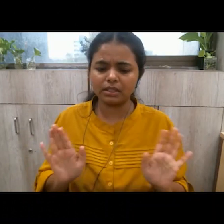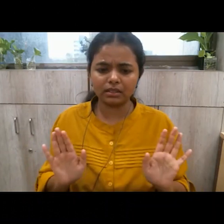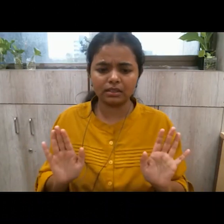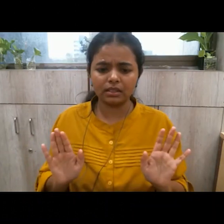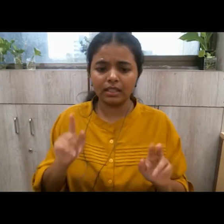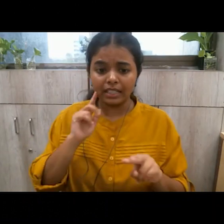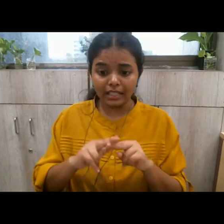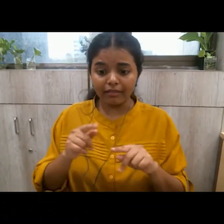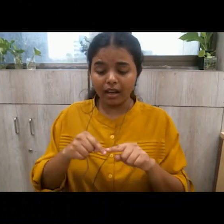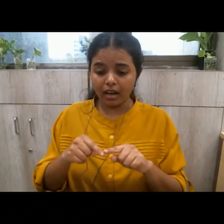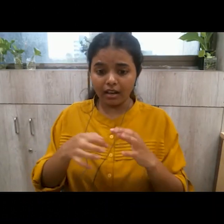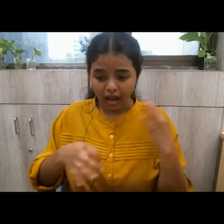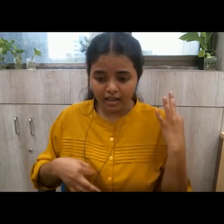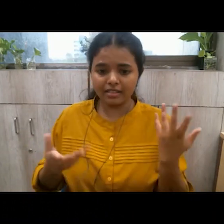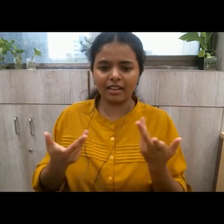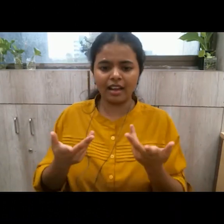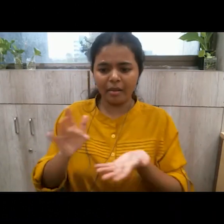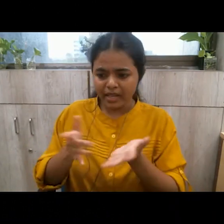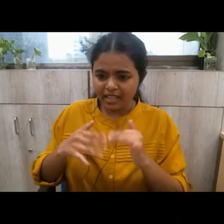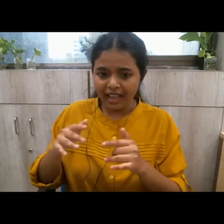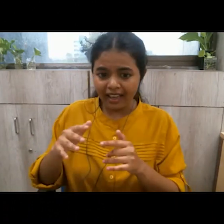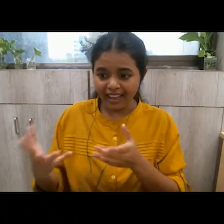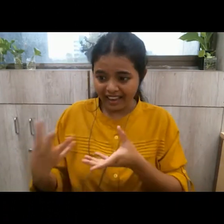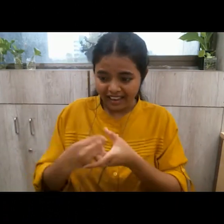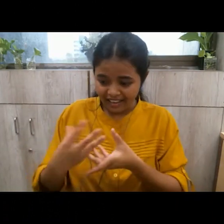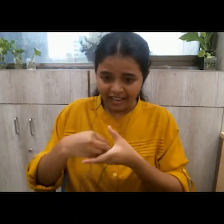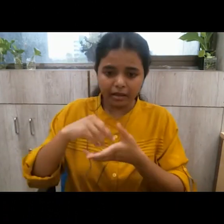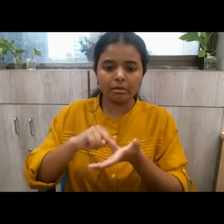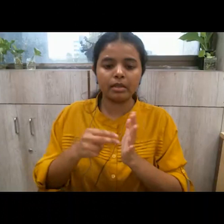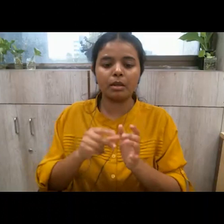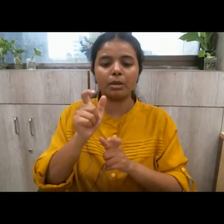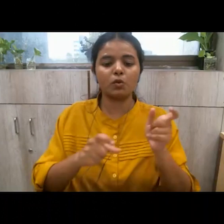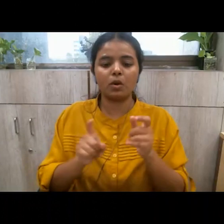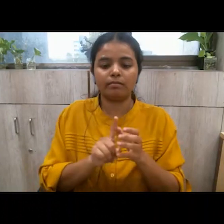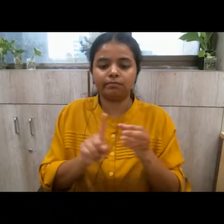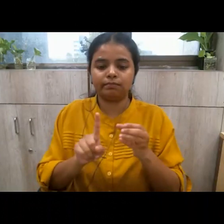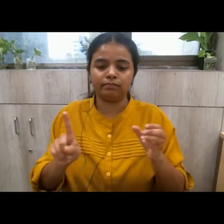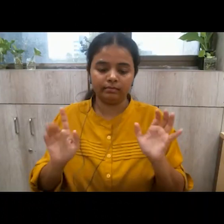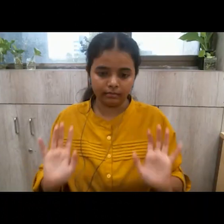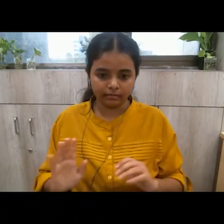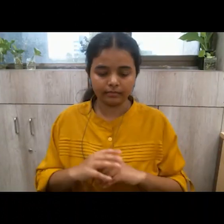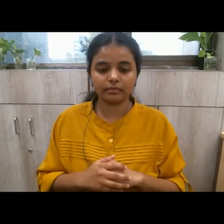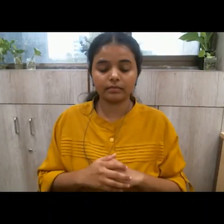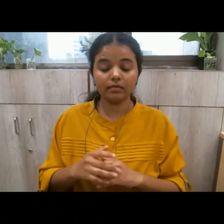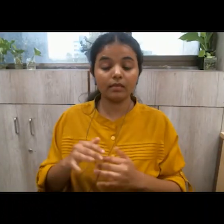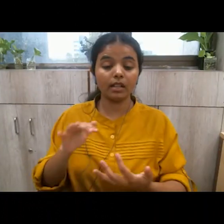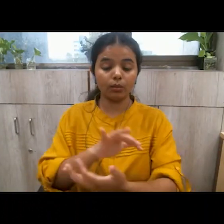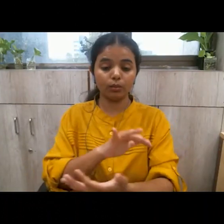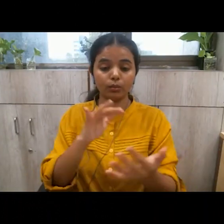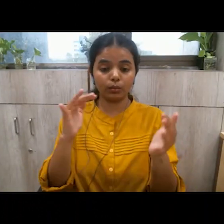others somehow this idea is going around the world that everyone needs to